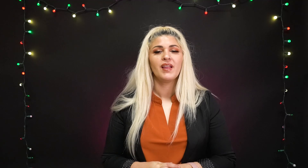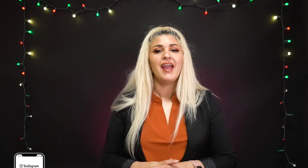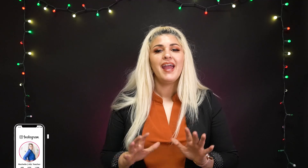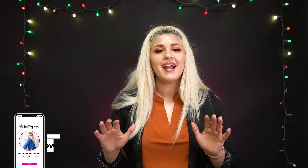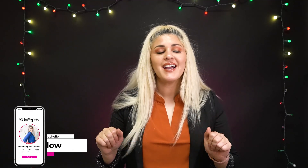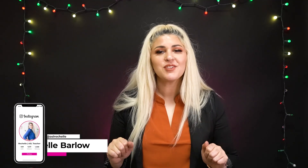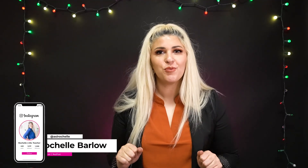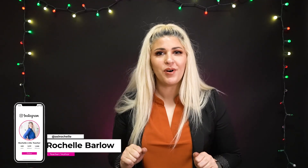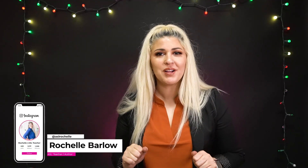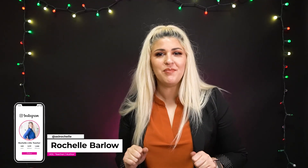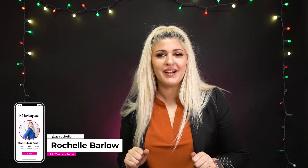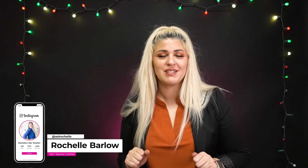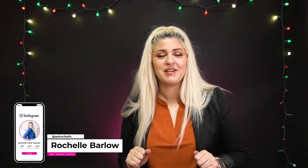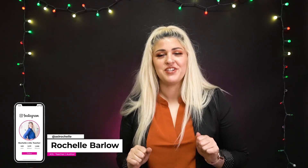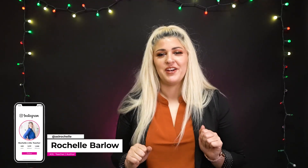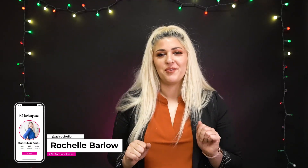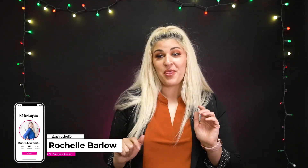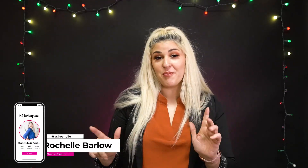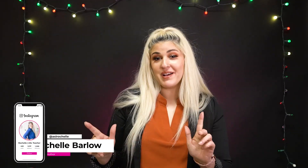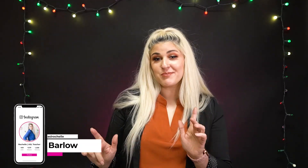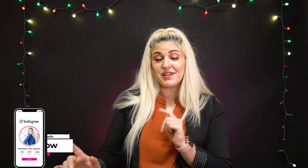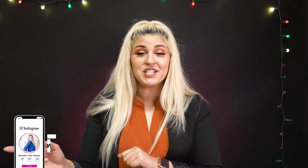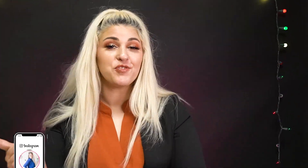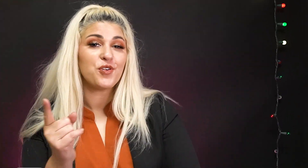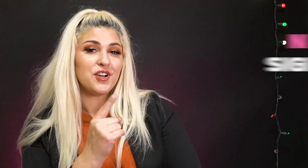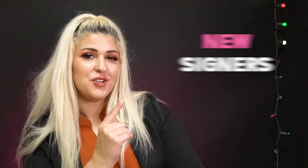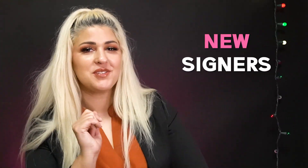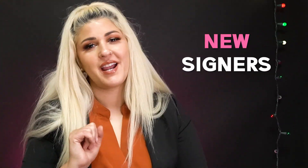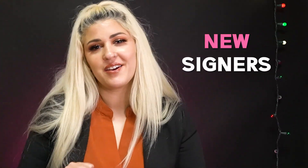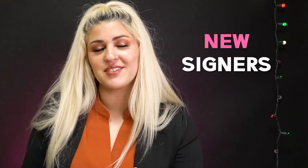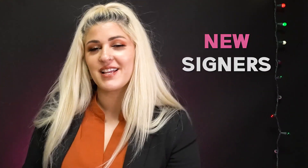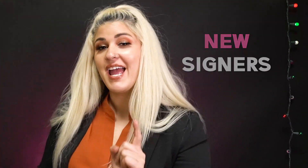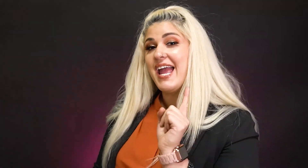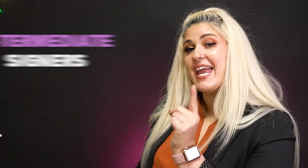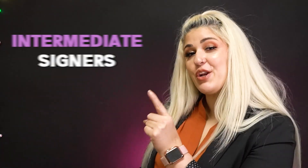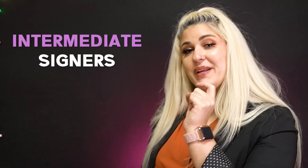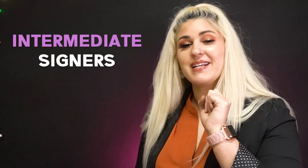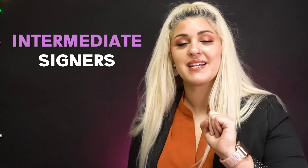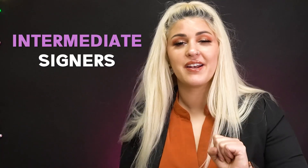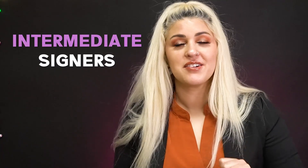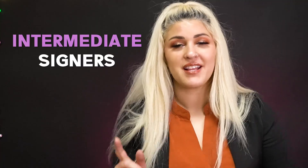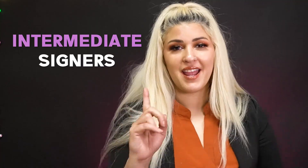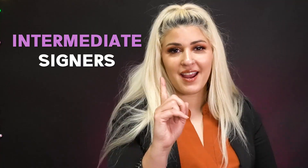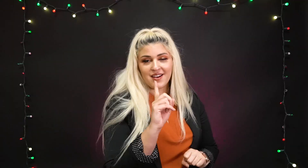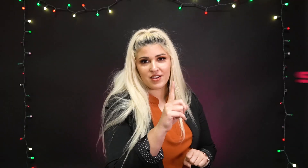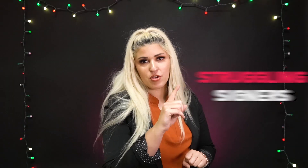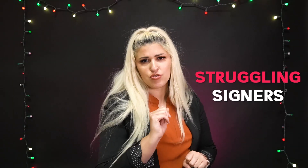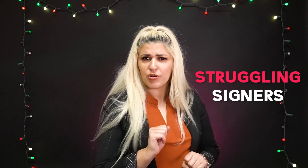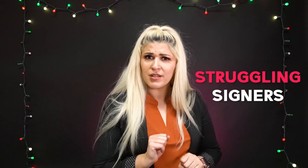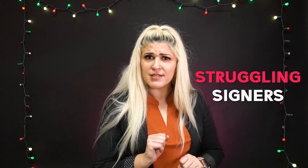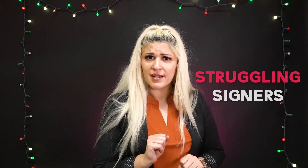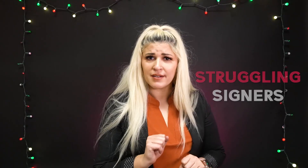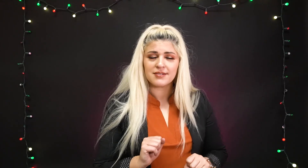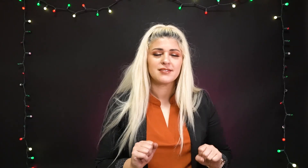hey guys welcome back to my channel the best place for new signers intermediate signers and struggling signers